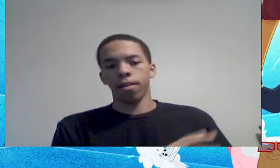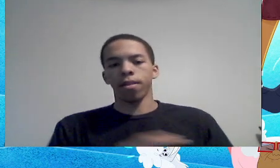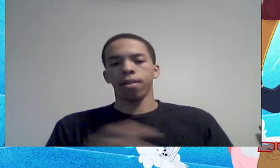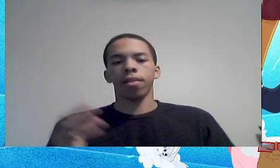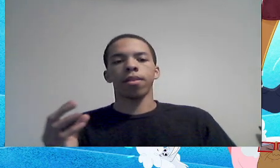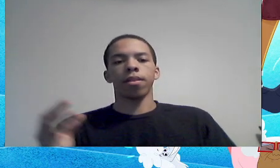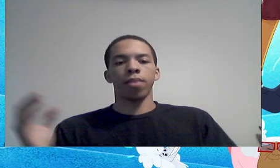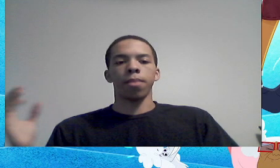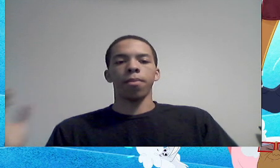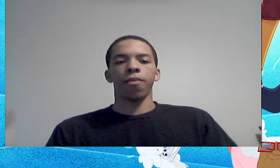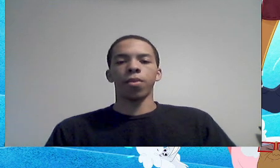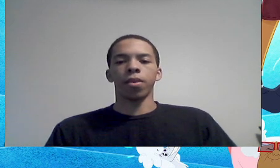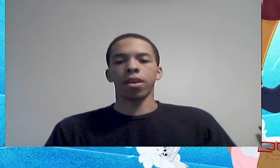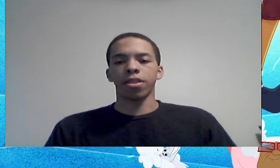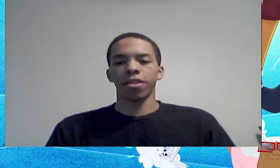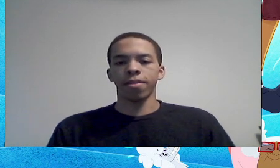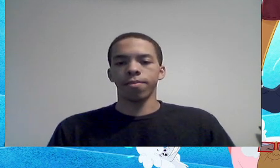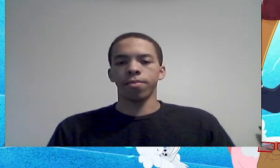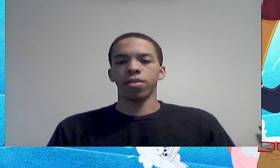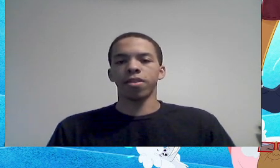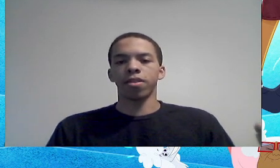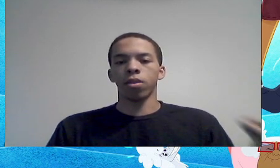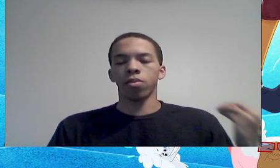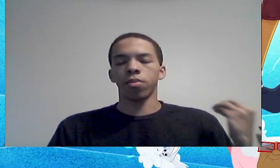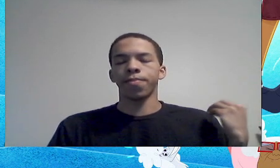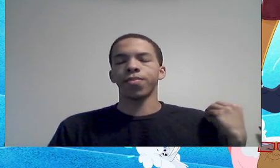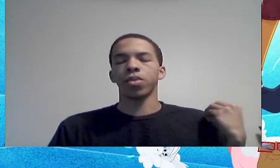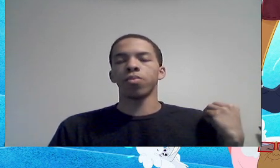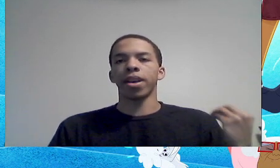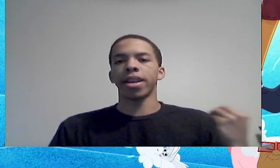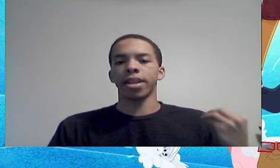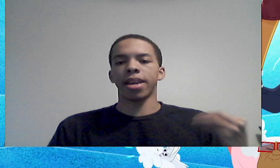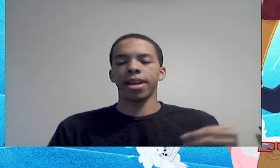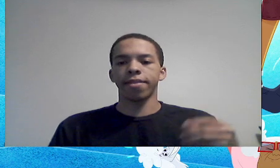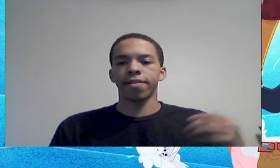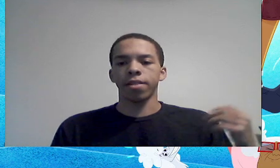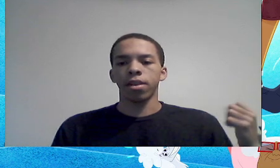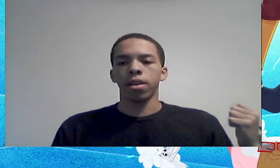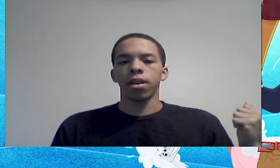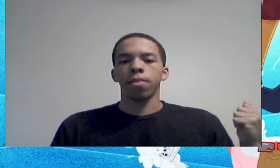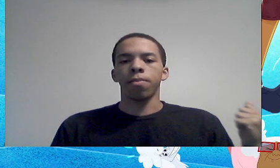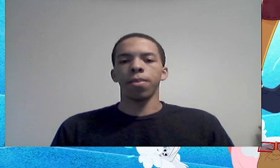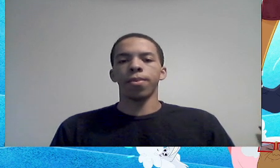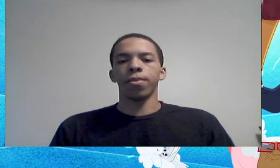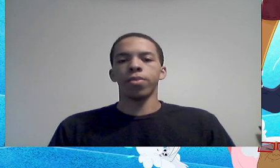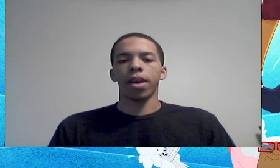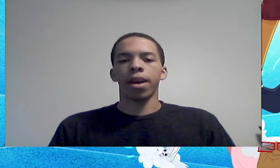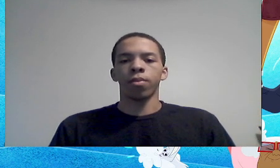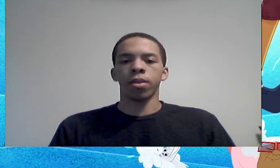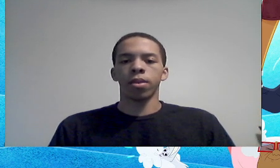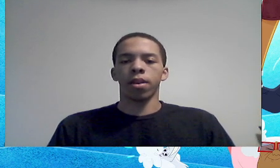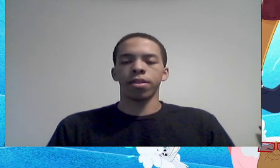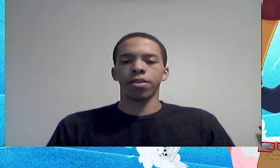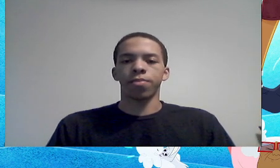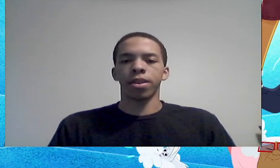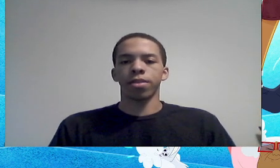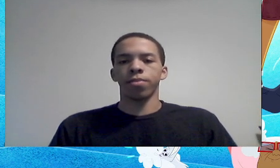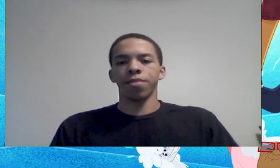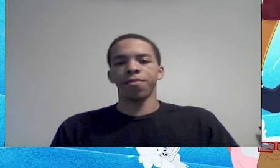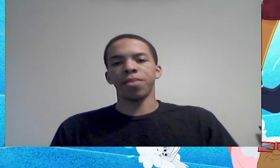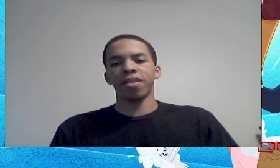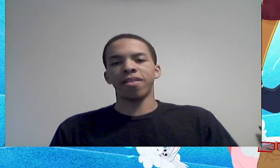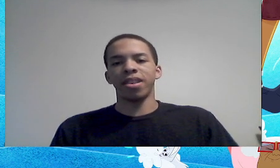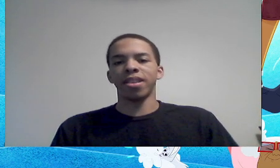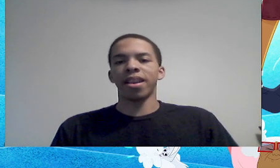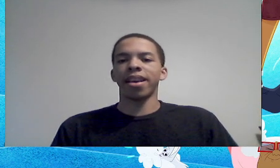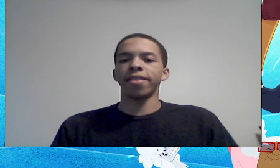like, earlier, when, before autism was so recognized, people who were on the spectrum